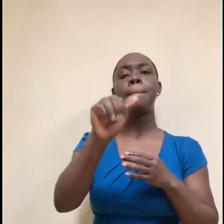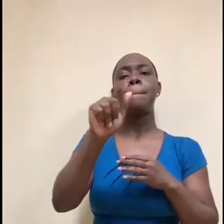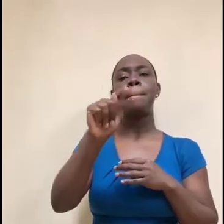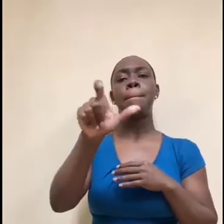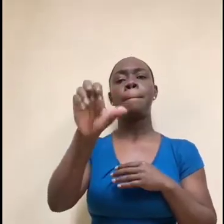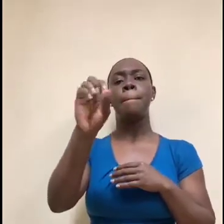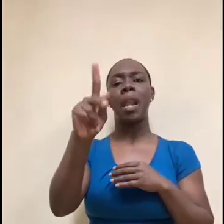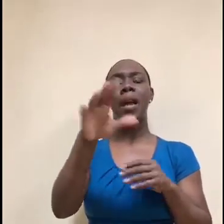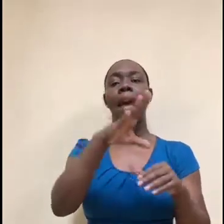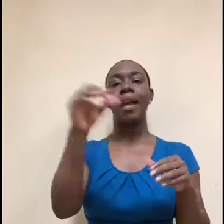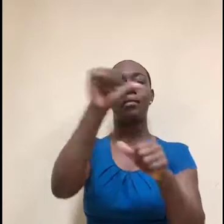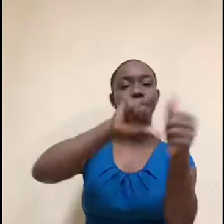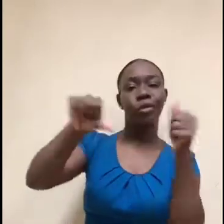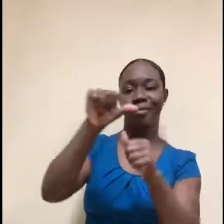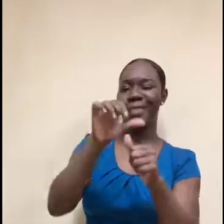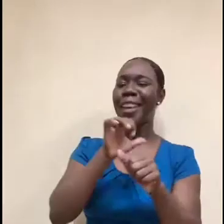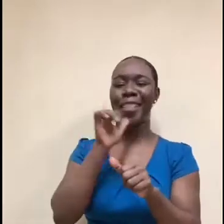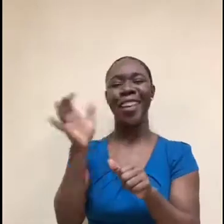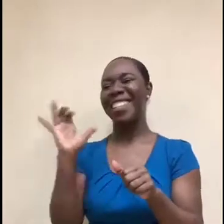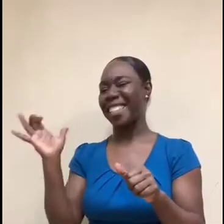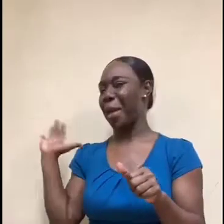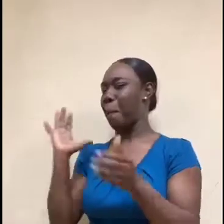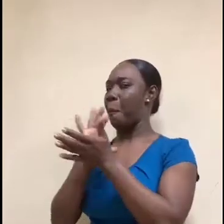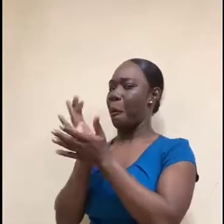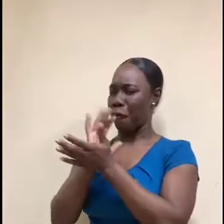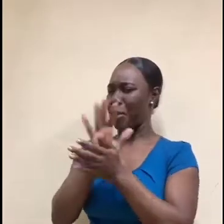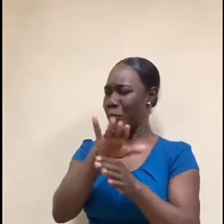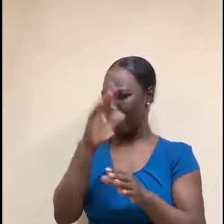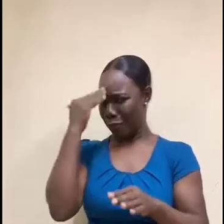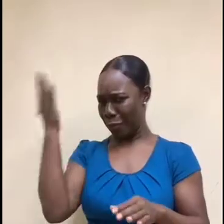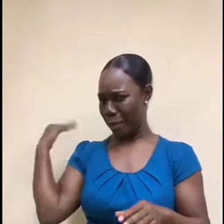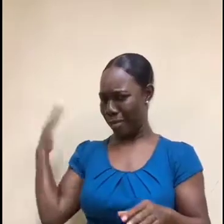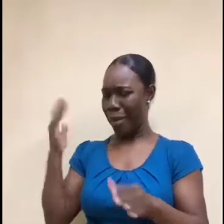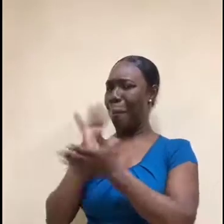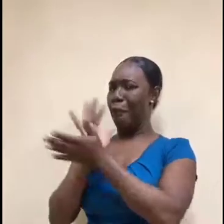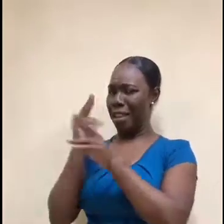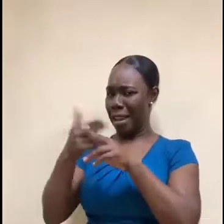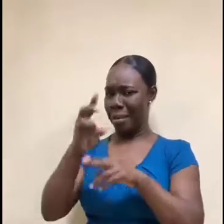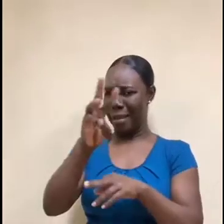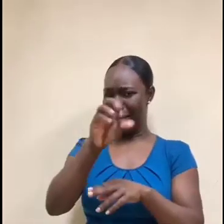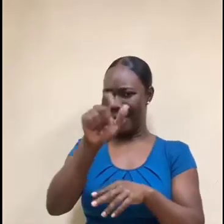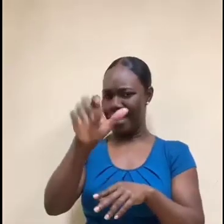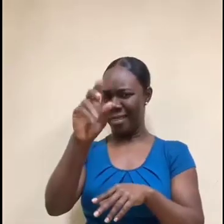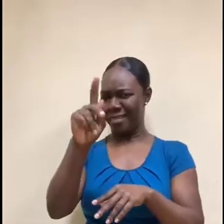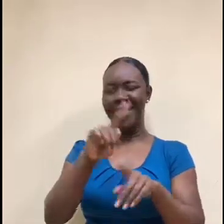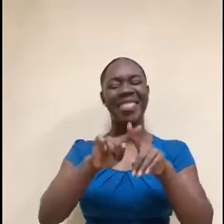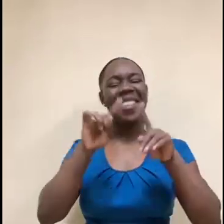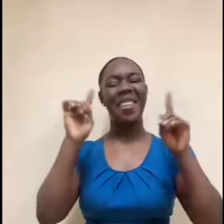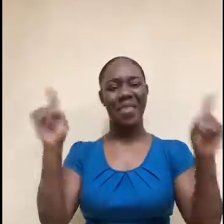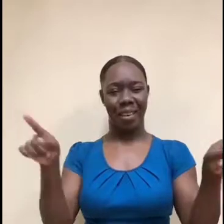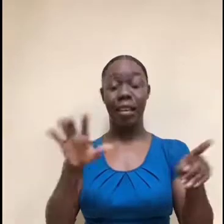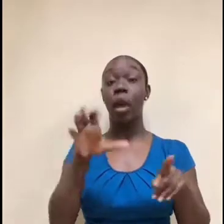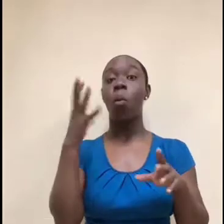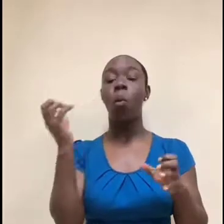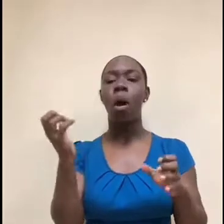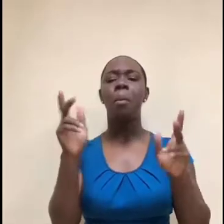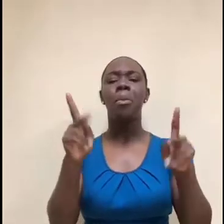Matlock, the show if you guys remember that from back in the day, but Matlock and Associates, they were looking for a cybersecurity analyst. Again, the link's going to be below and it's